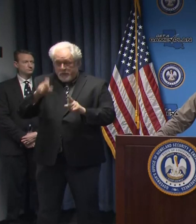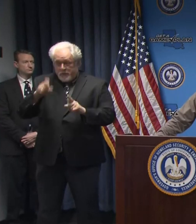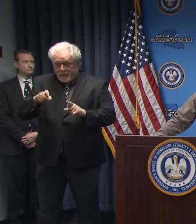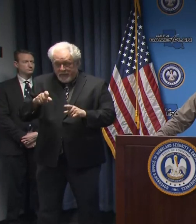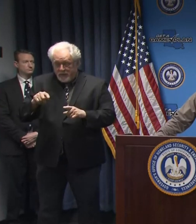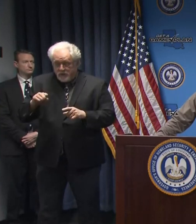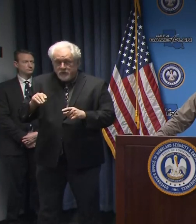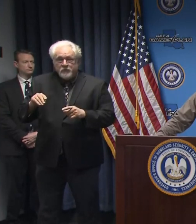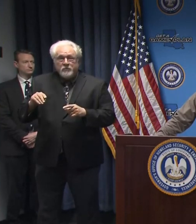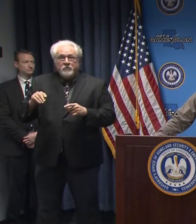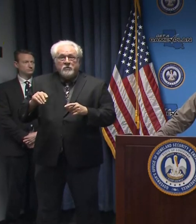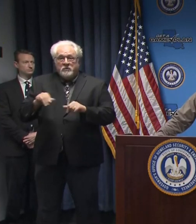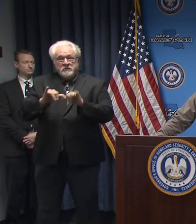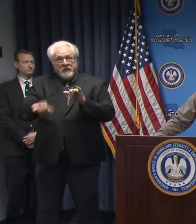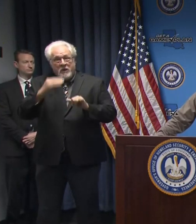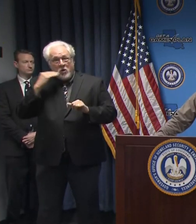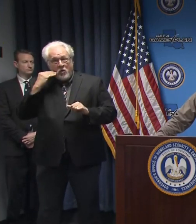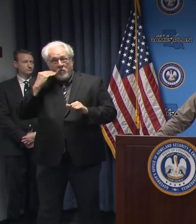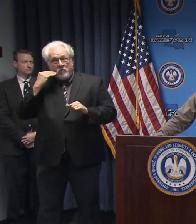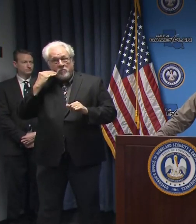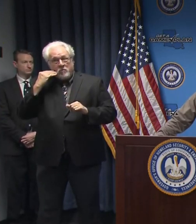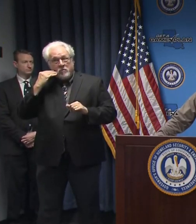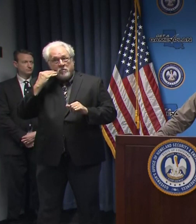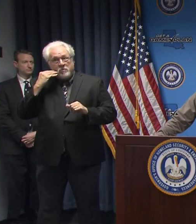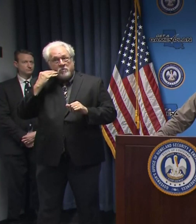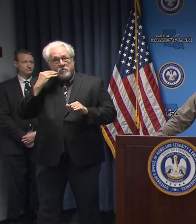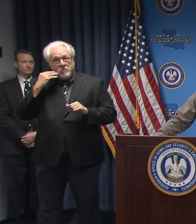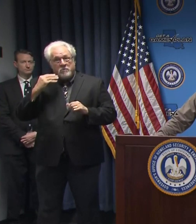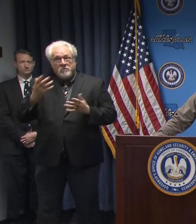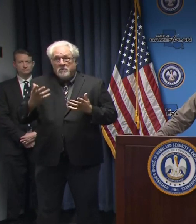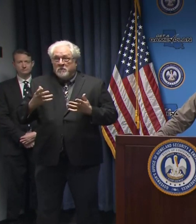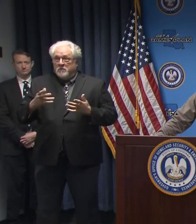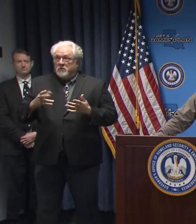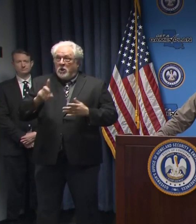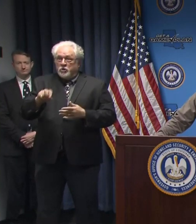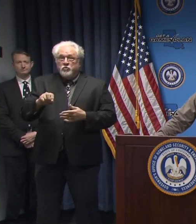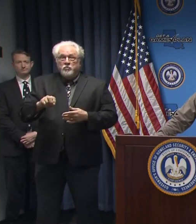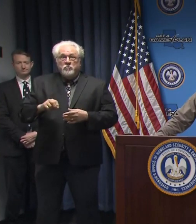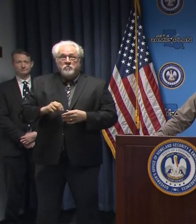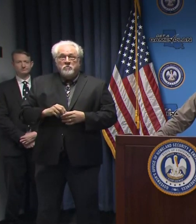stay home, you know, to actually do that.